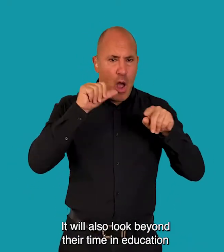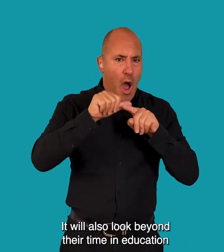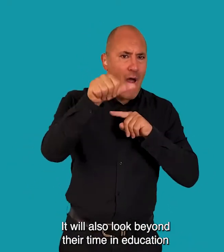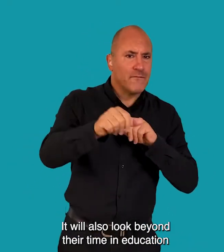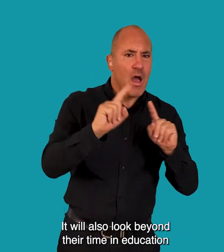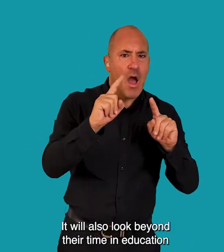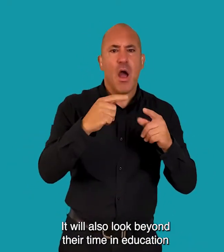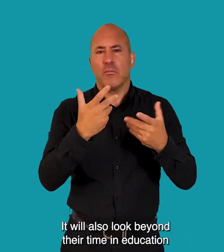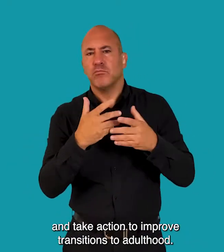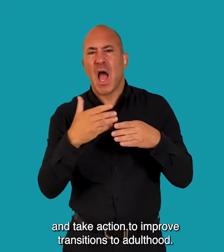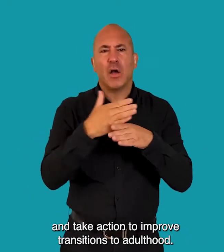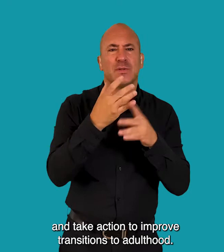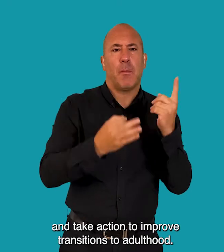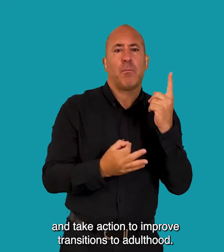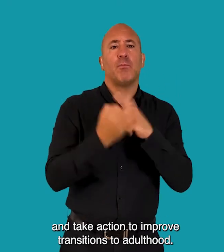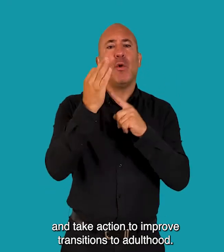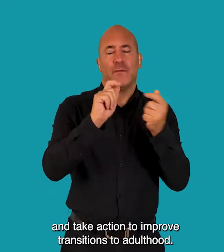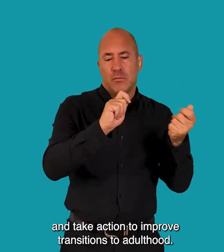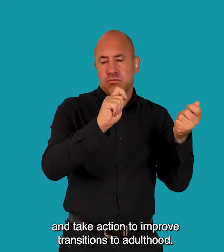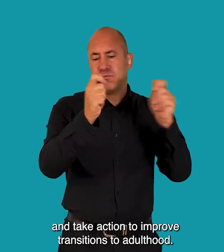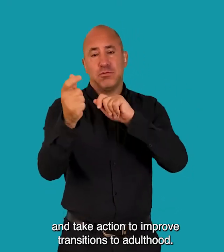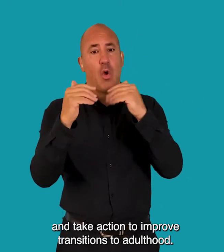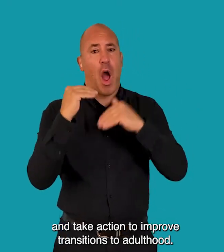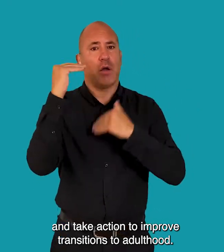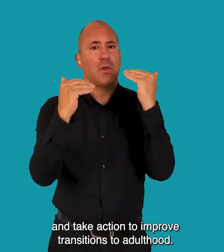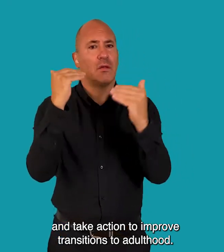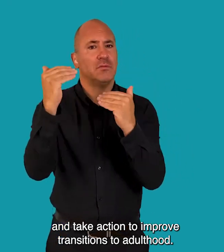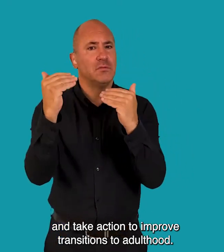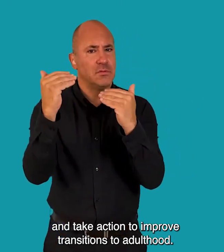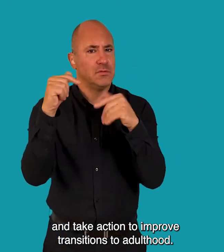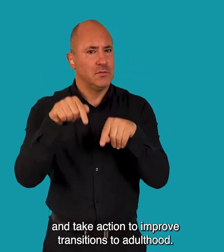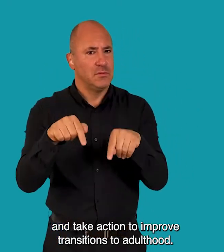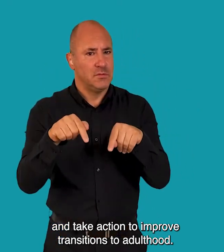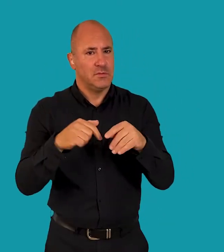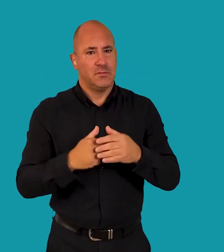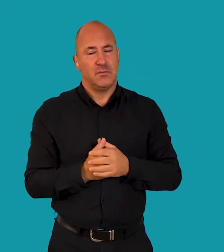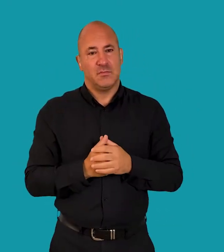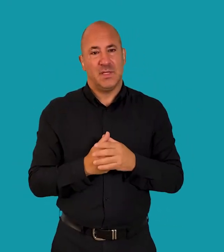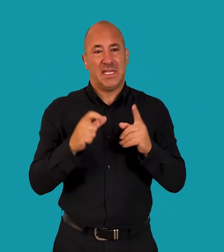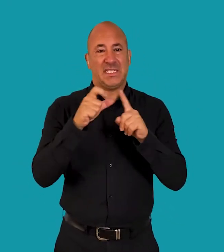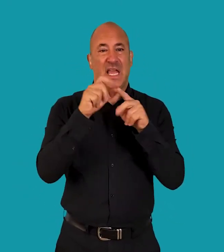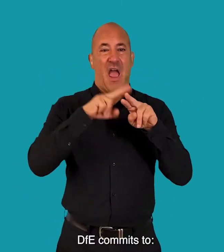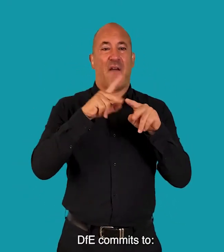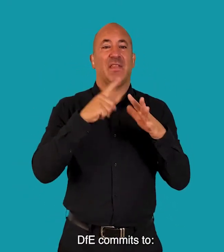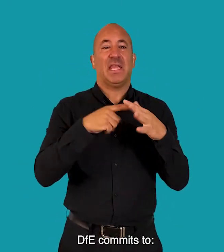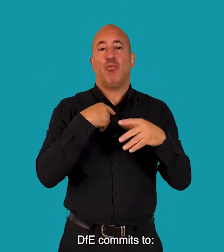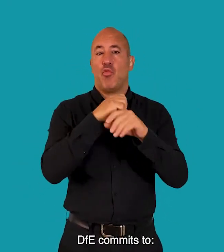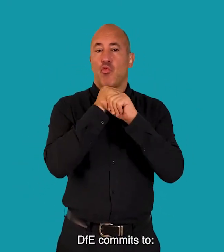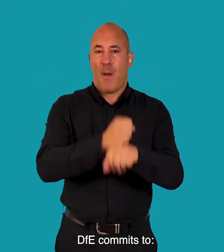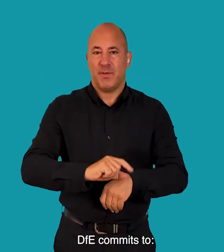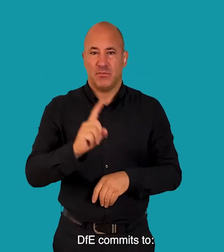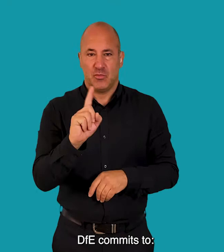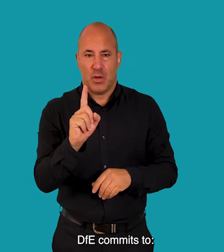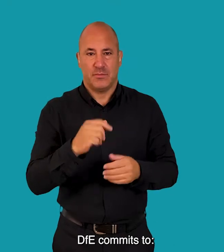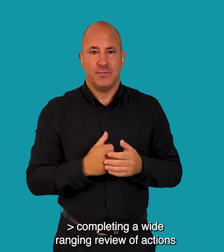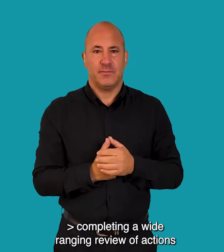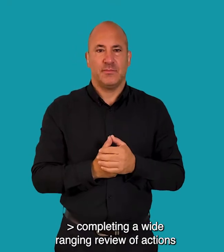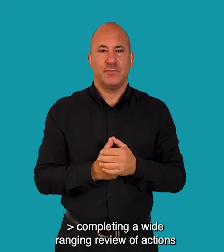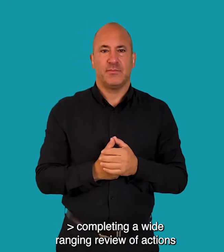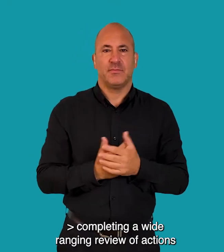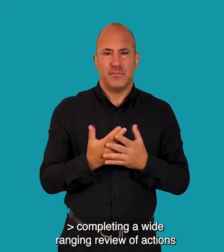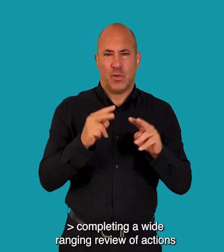time in education and take action to improve transitions to adulthood D.F.E. commits to